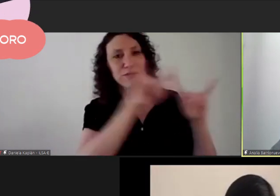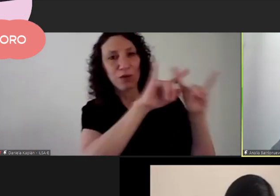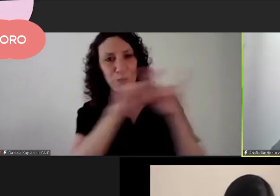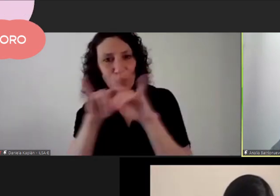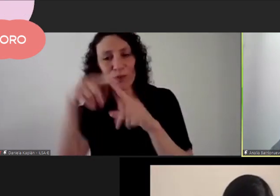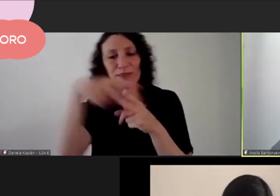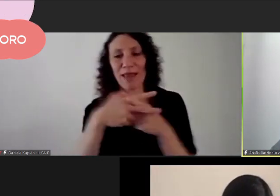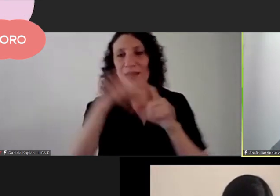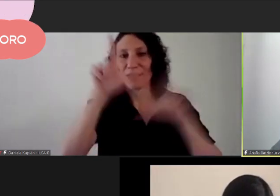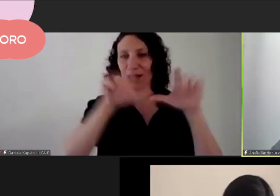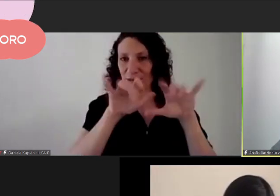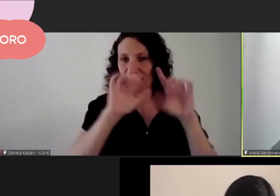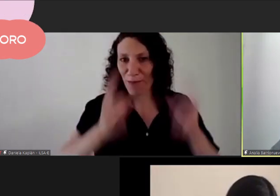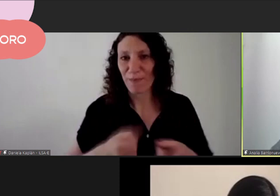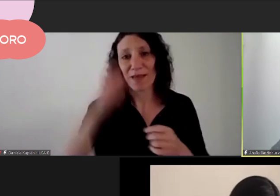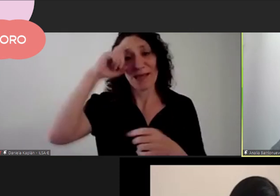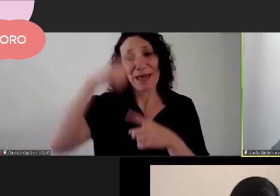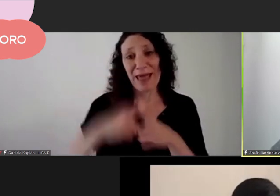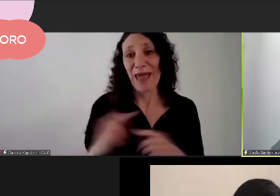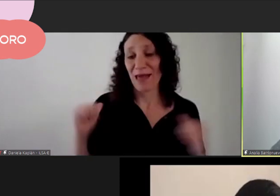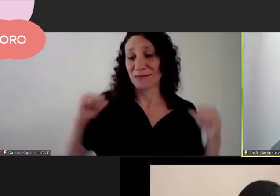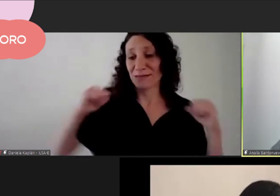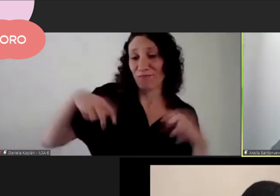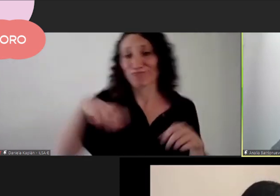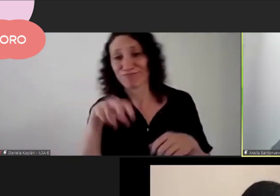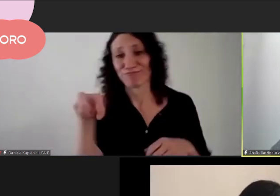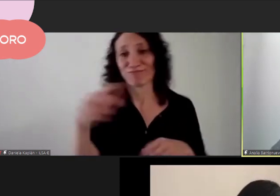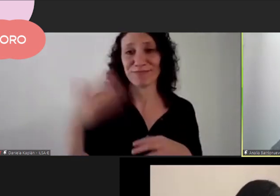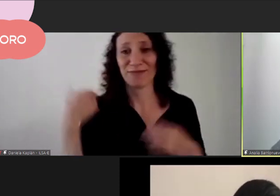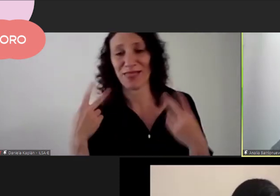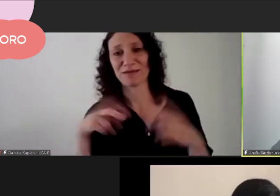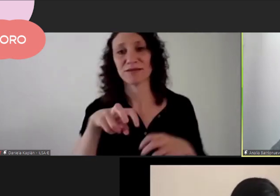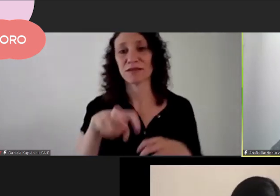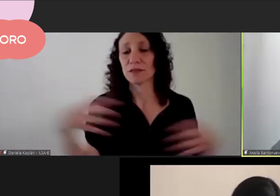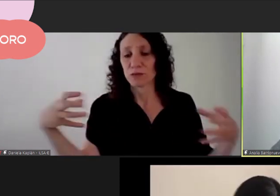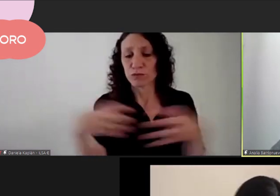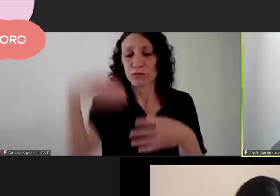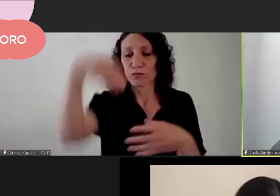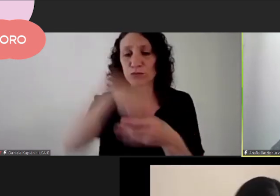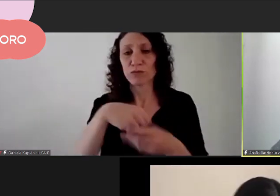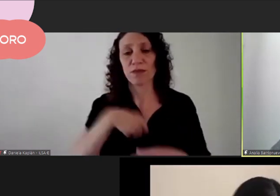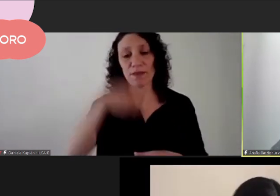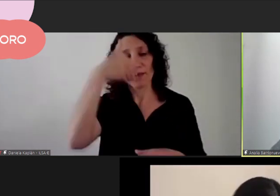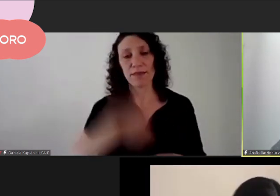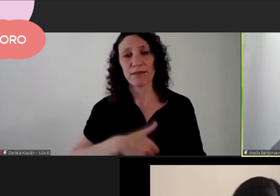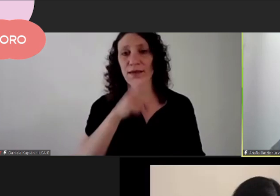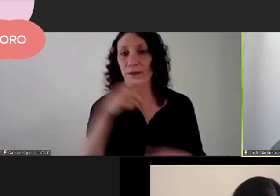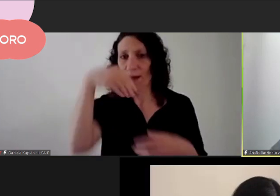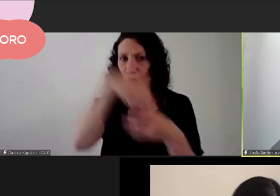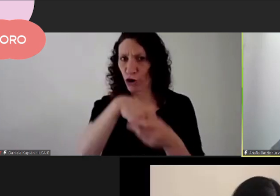developer pc technician and she used to be a backpacker she is a member of the collective